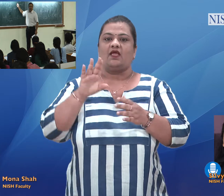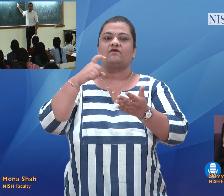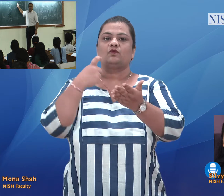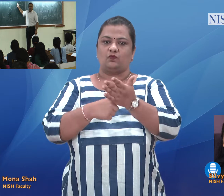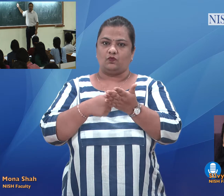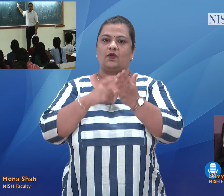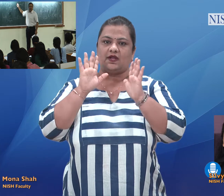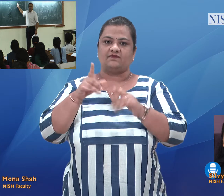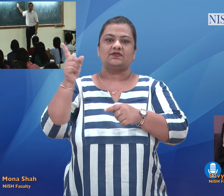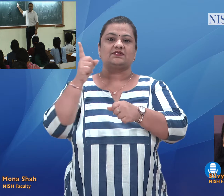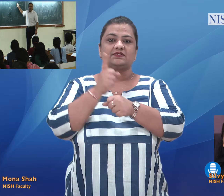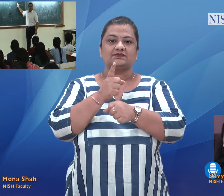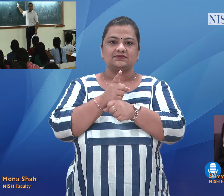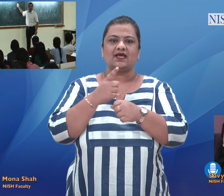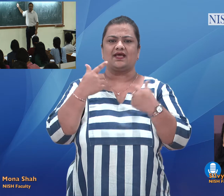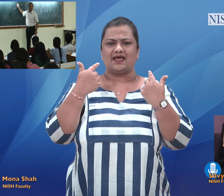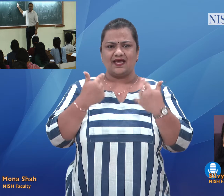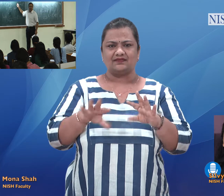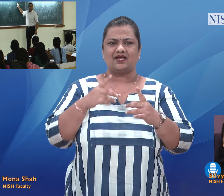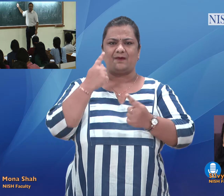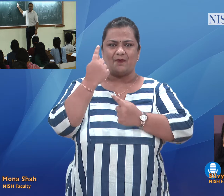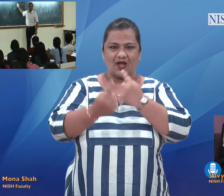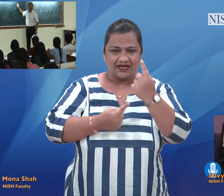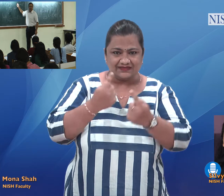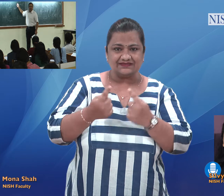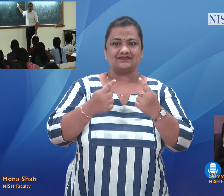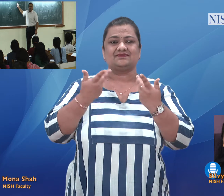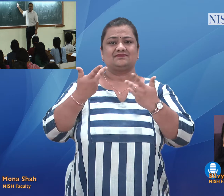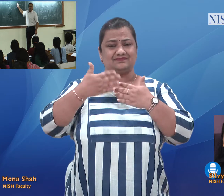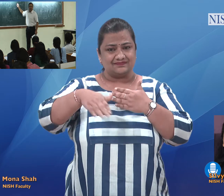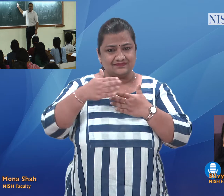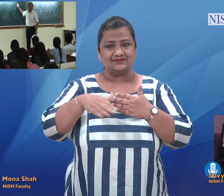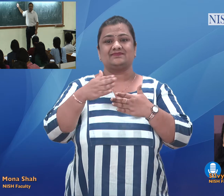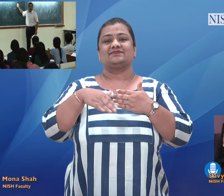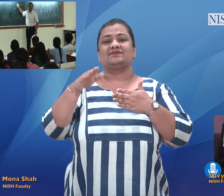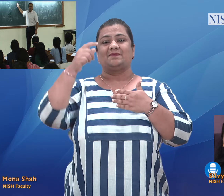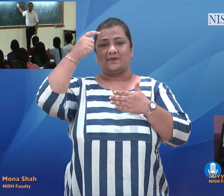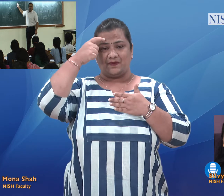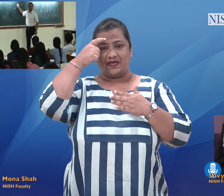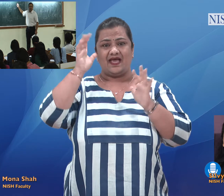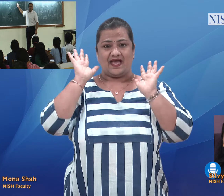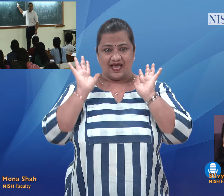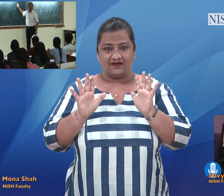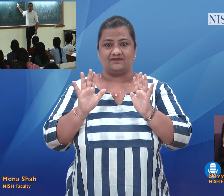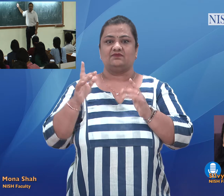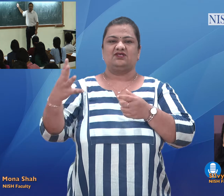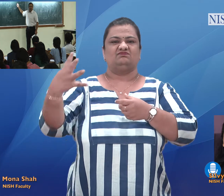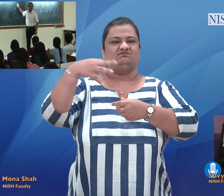but will not allow them to participate in any demonstration that is prejudicial to the interest of the integrity of India.